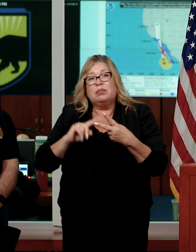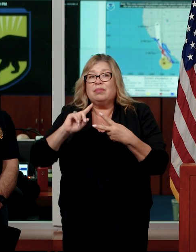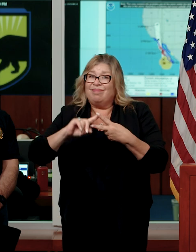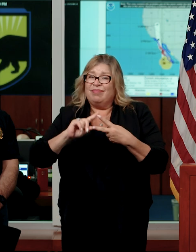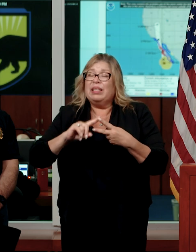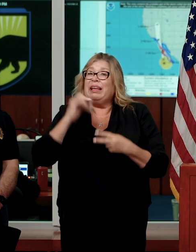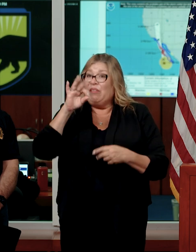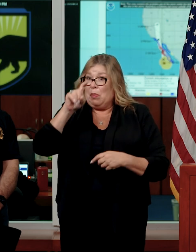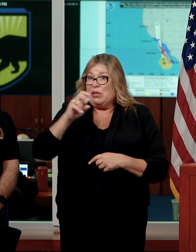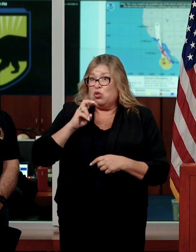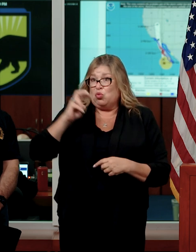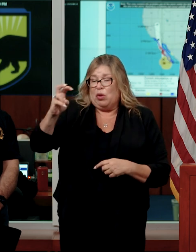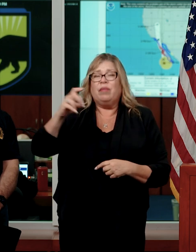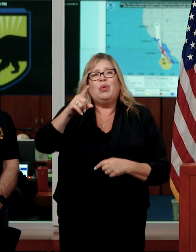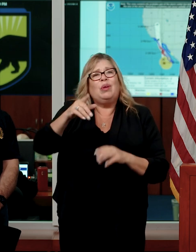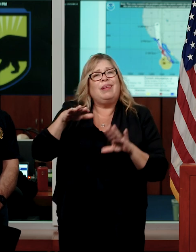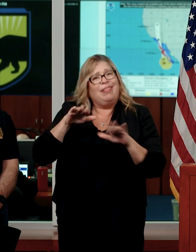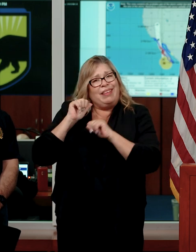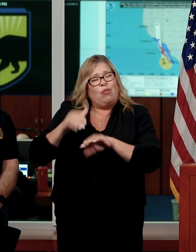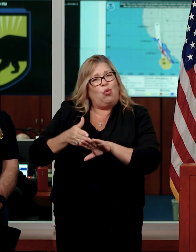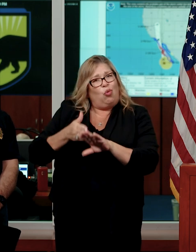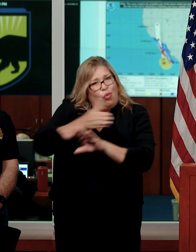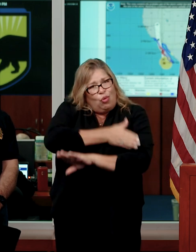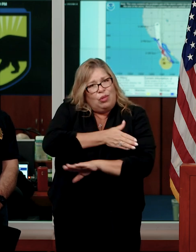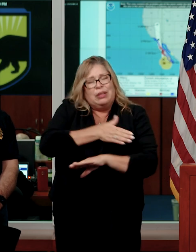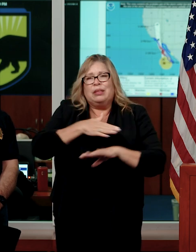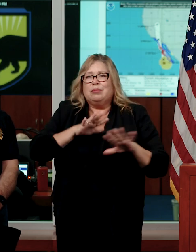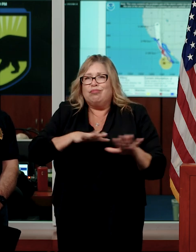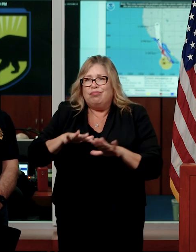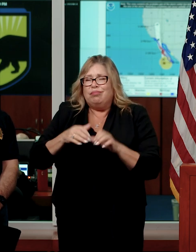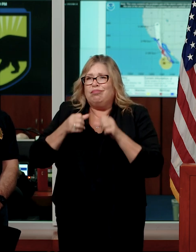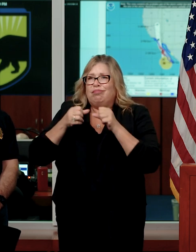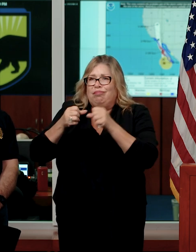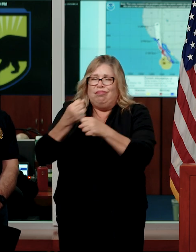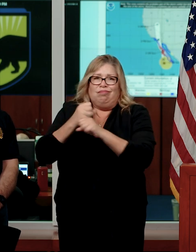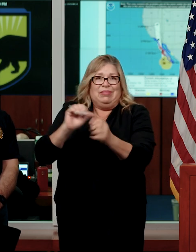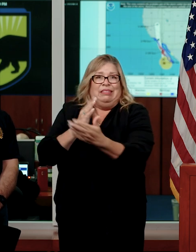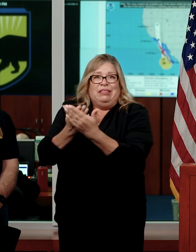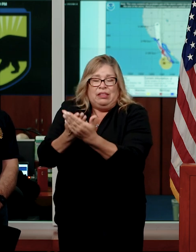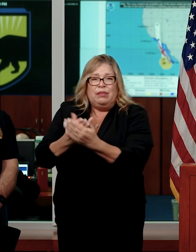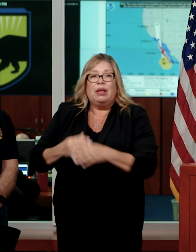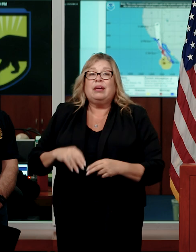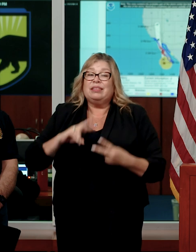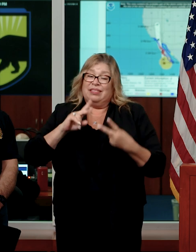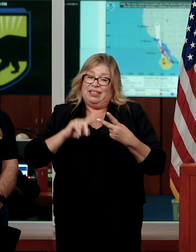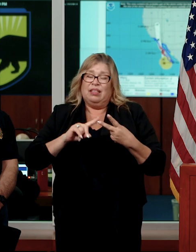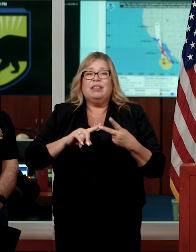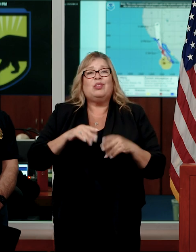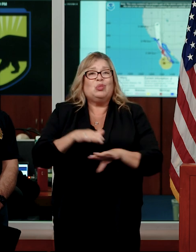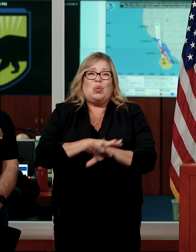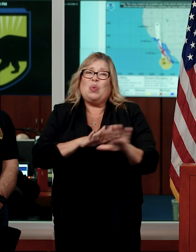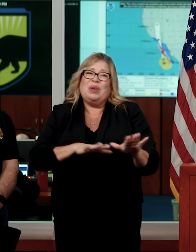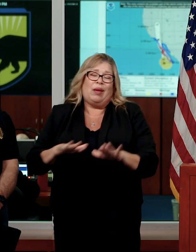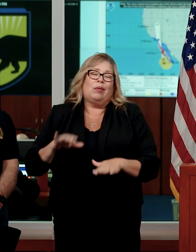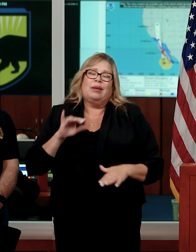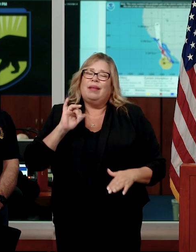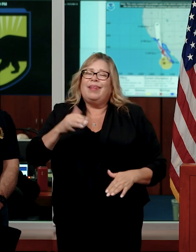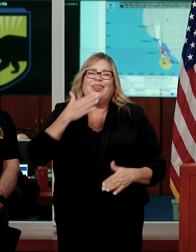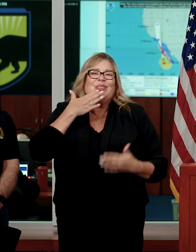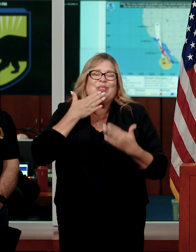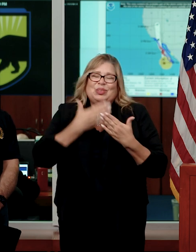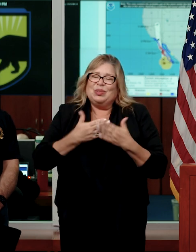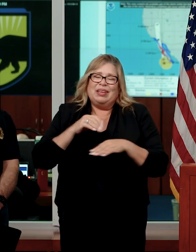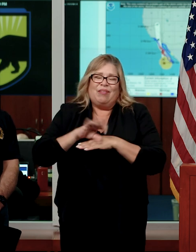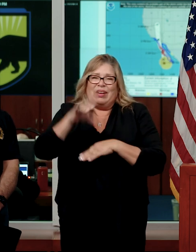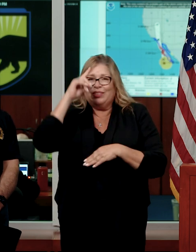early. Leave your residence early so they get to your destination safely and efficiently. And secondly, slow down. That's good advice for any day, even on a sunny California